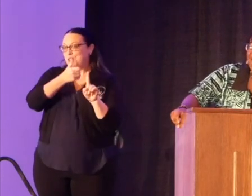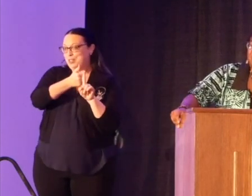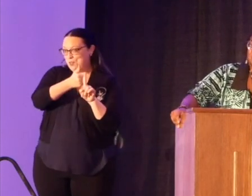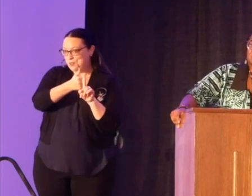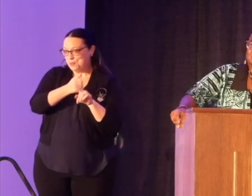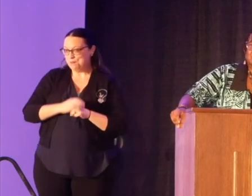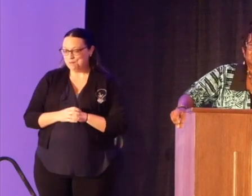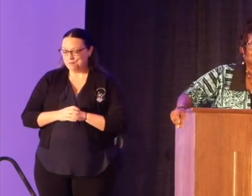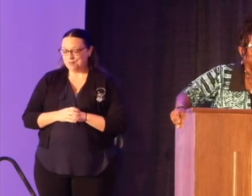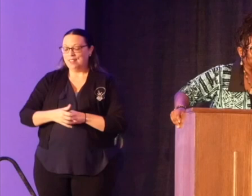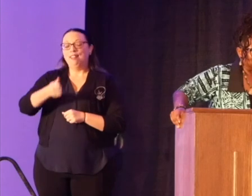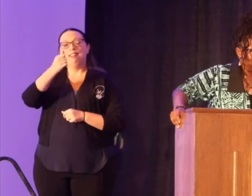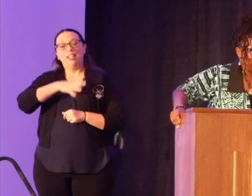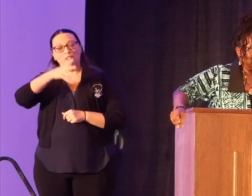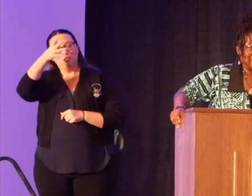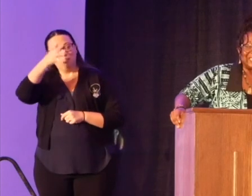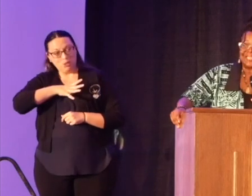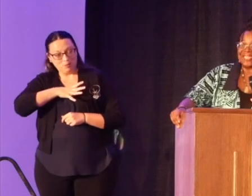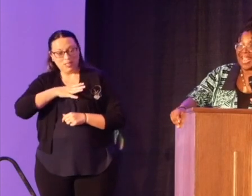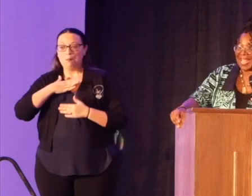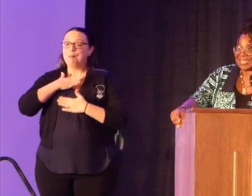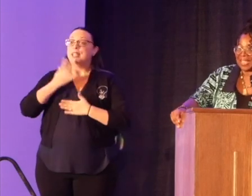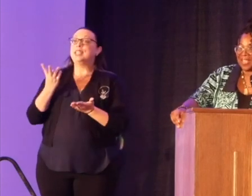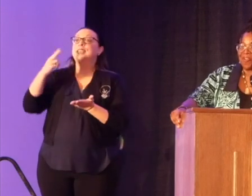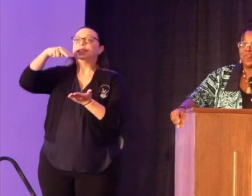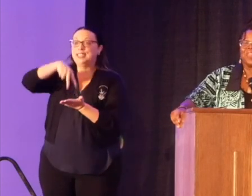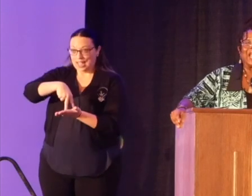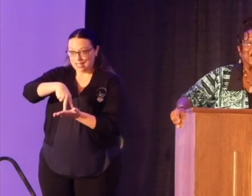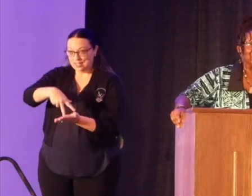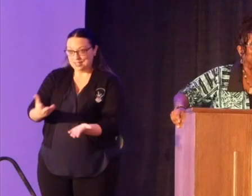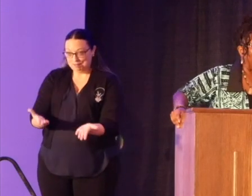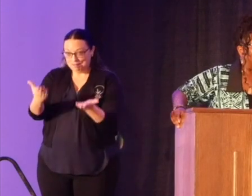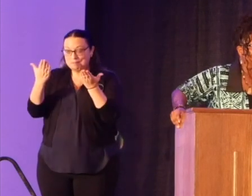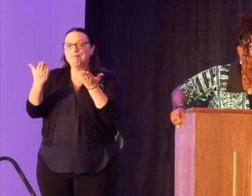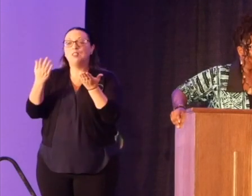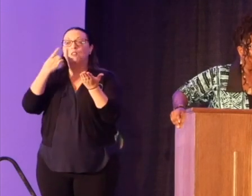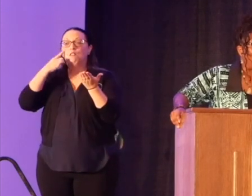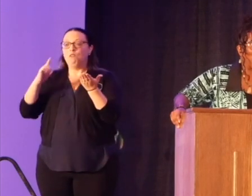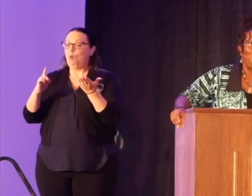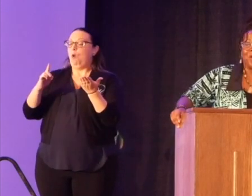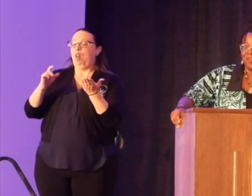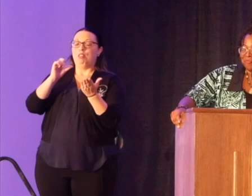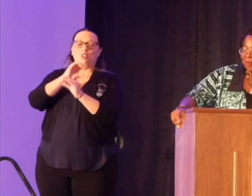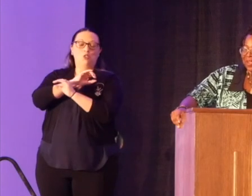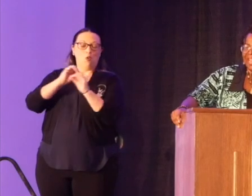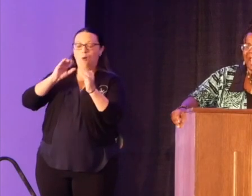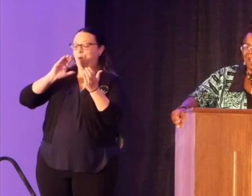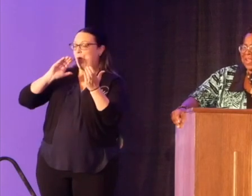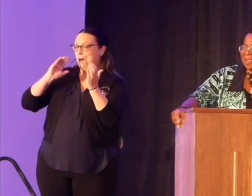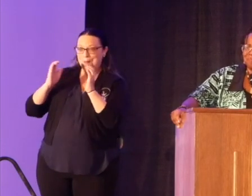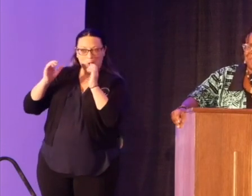Ladies and gentlemen, please stand for the incomparable, wonderful,